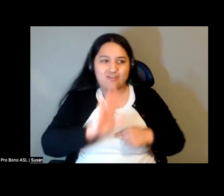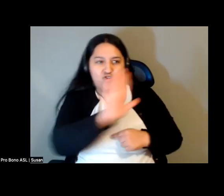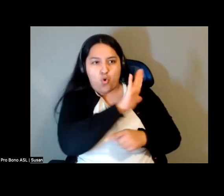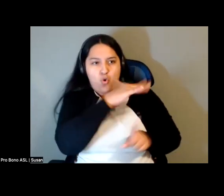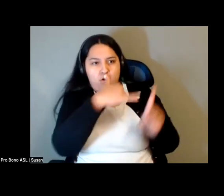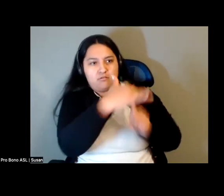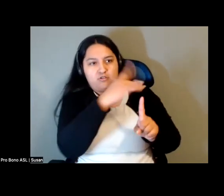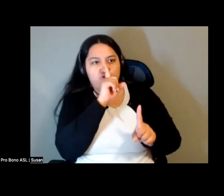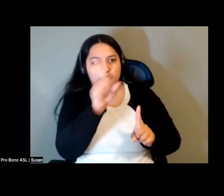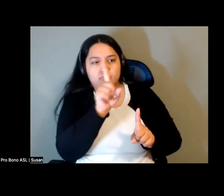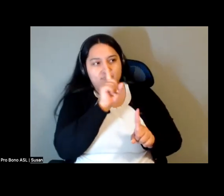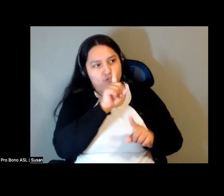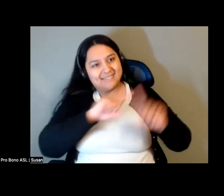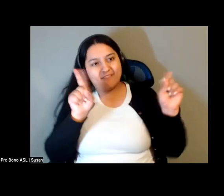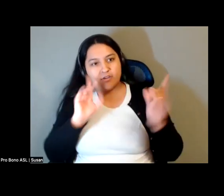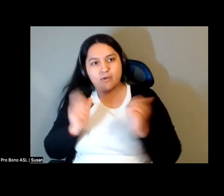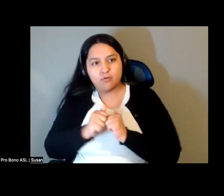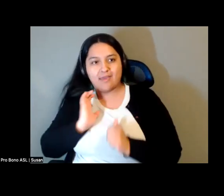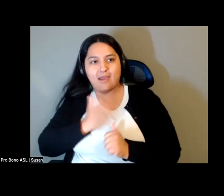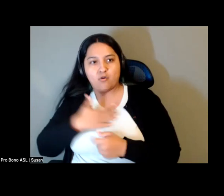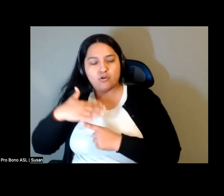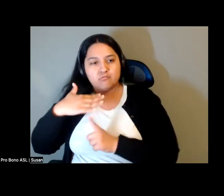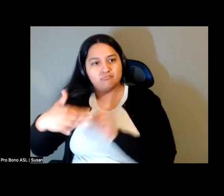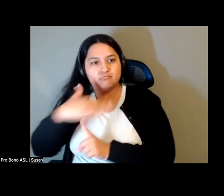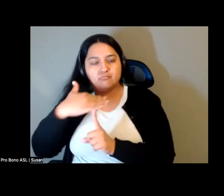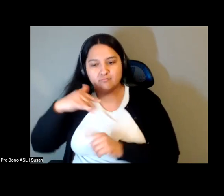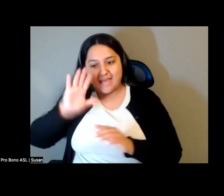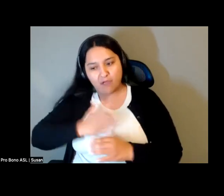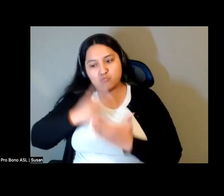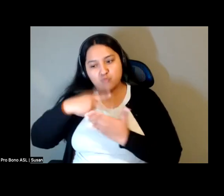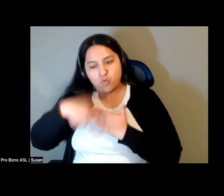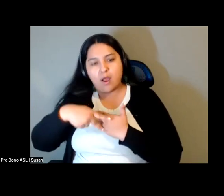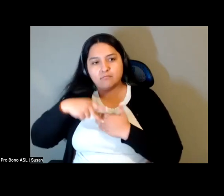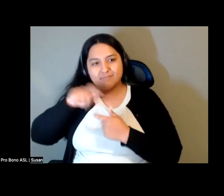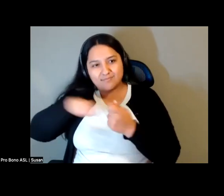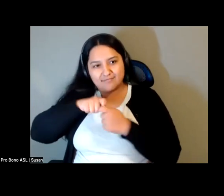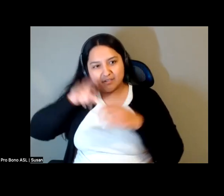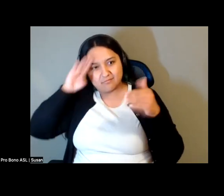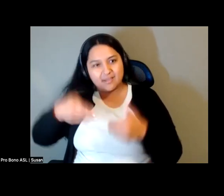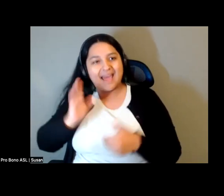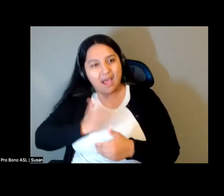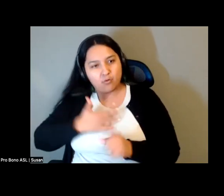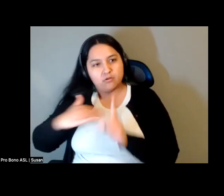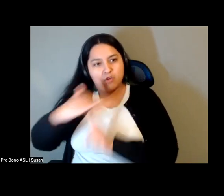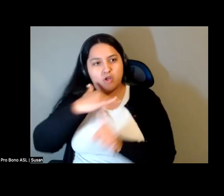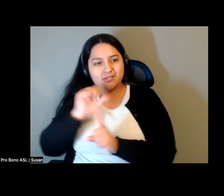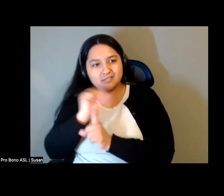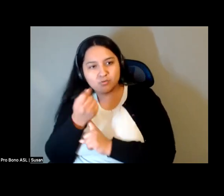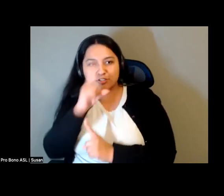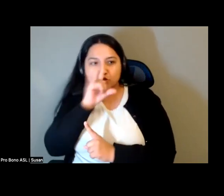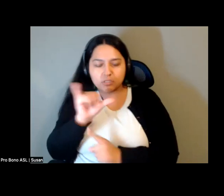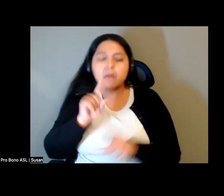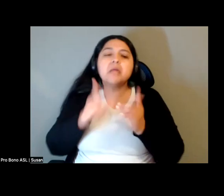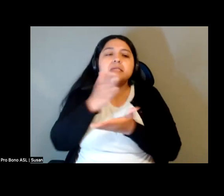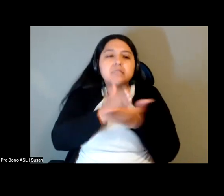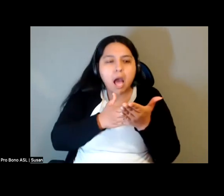than mine, right? And so this is a program based upon our particular context and conditions. But there are general principles that we would say that